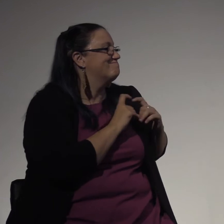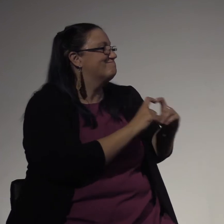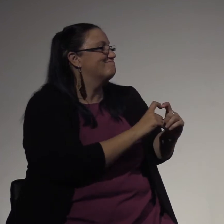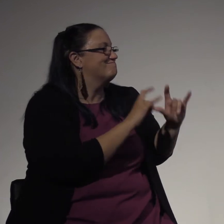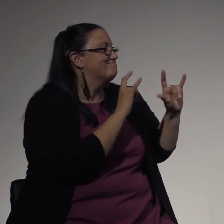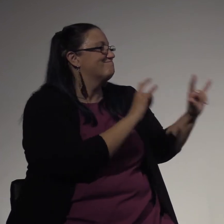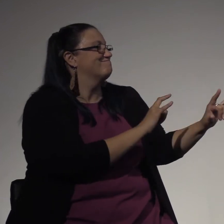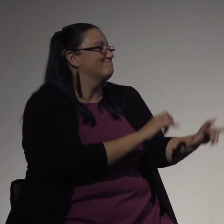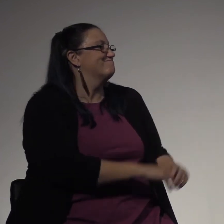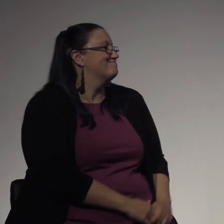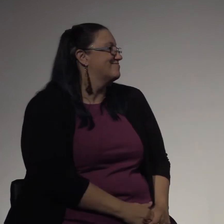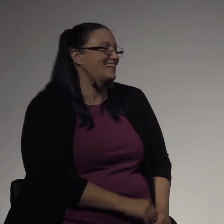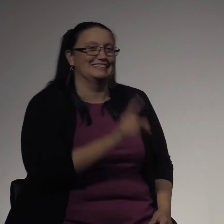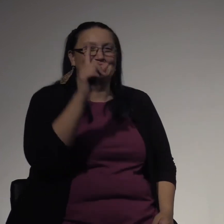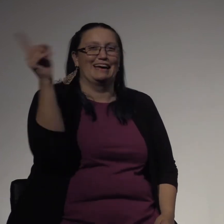Yes, okay.